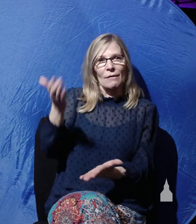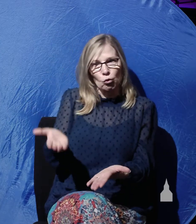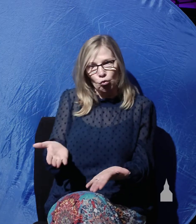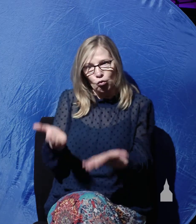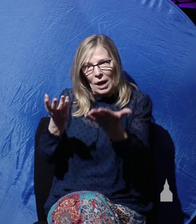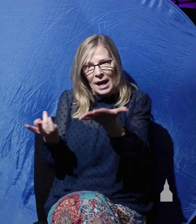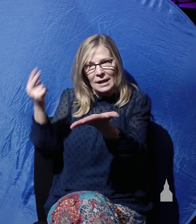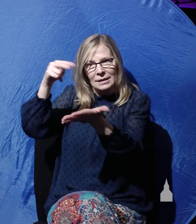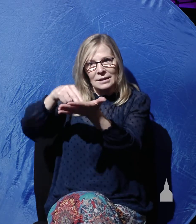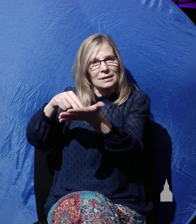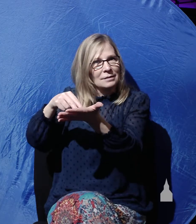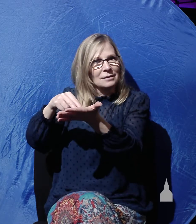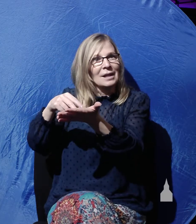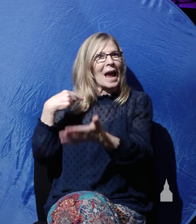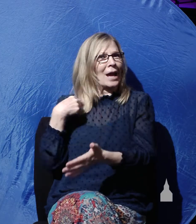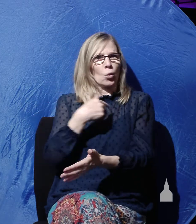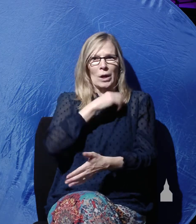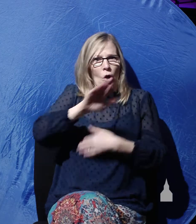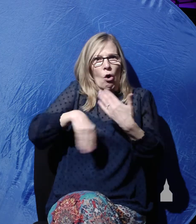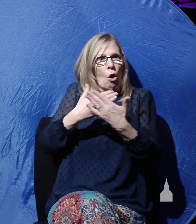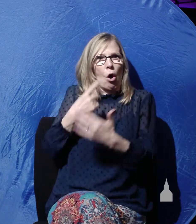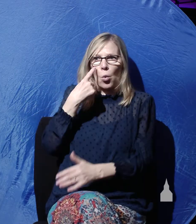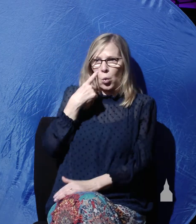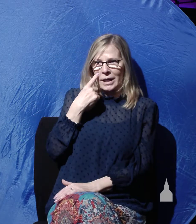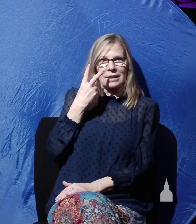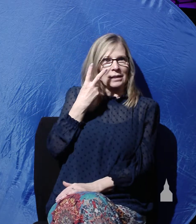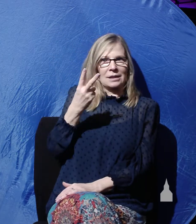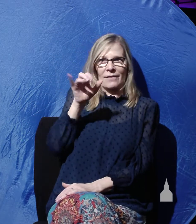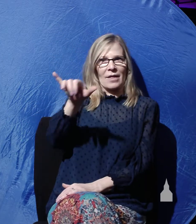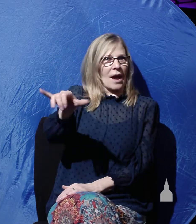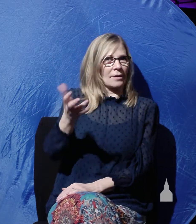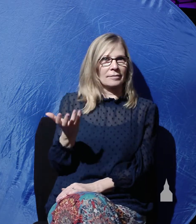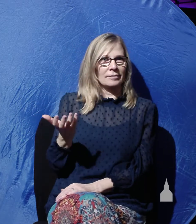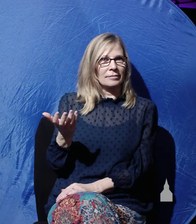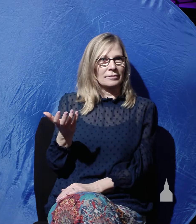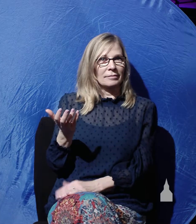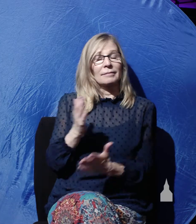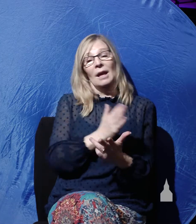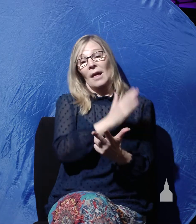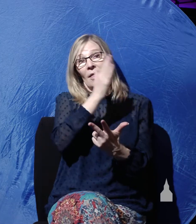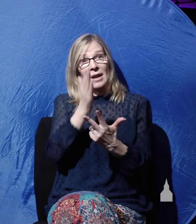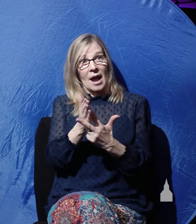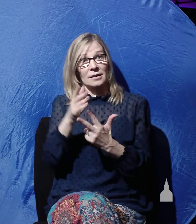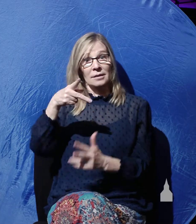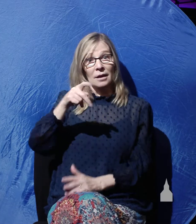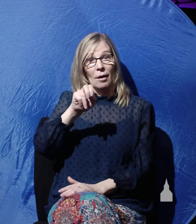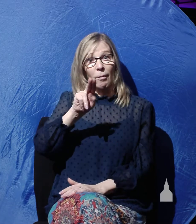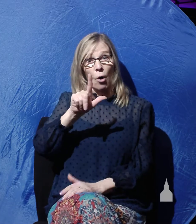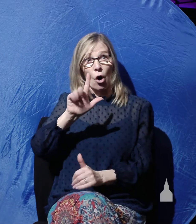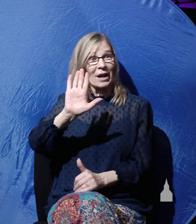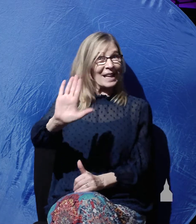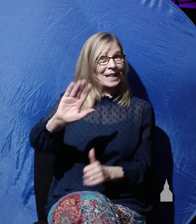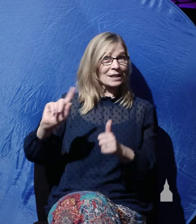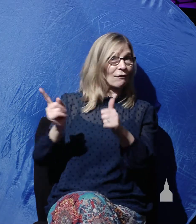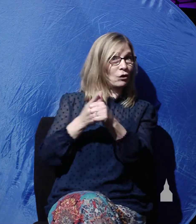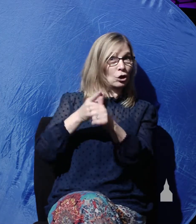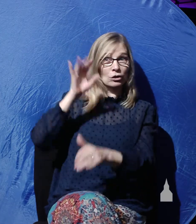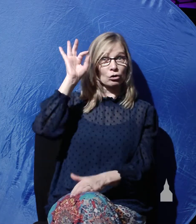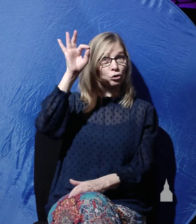we are all witnesses. And the apostle Paul, his very first, very first sermon as a newly